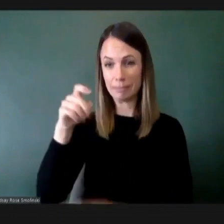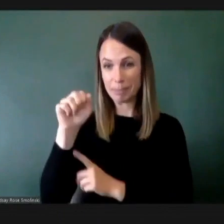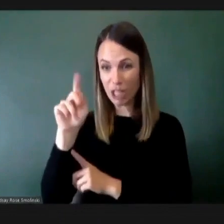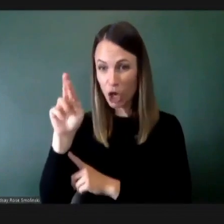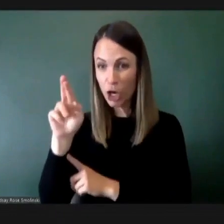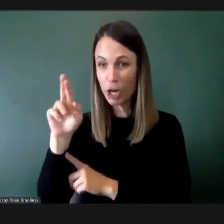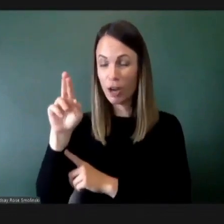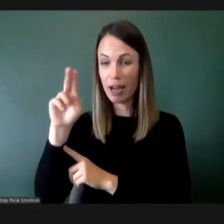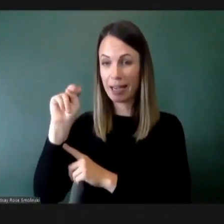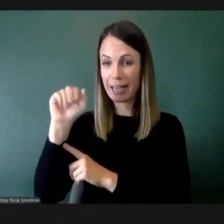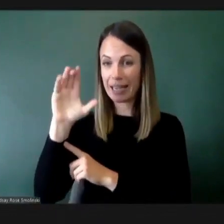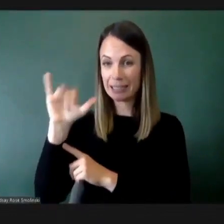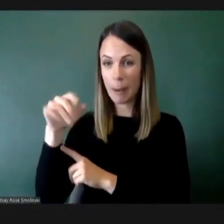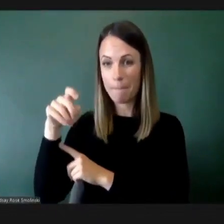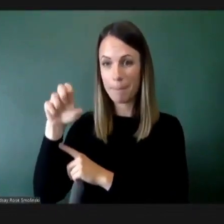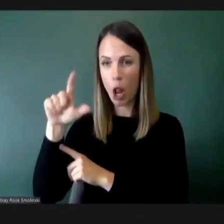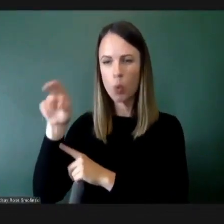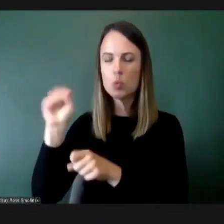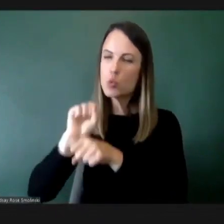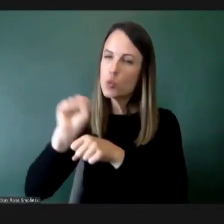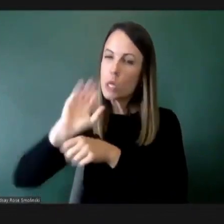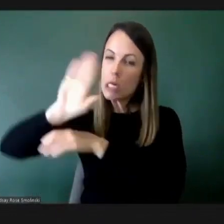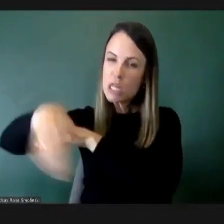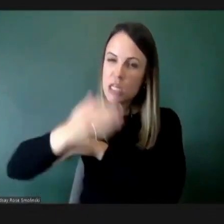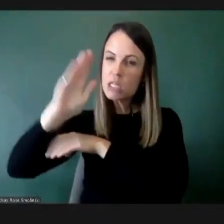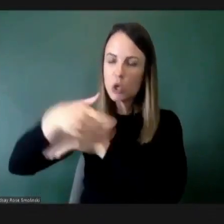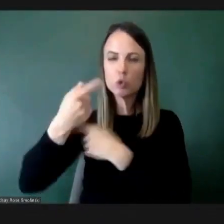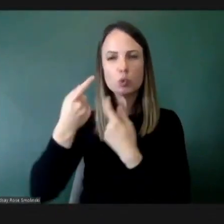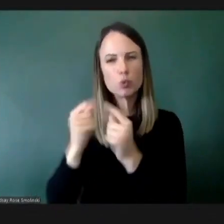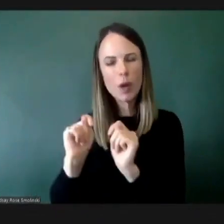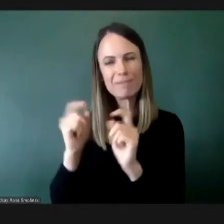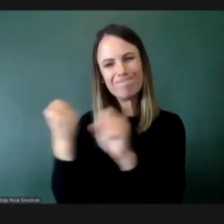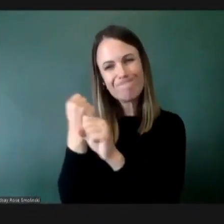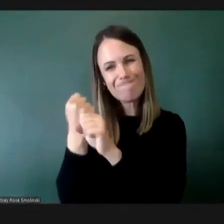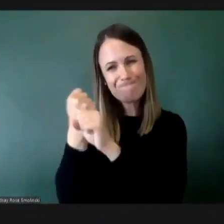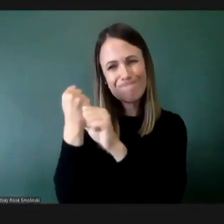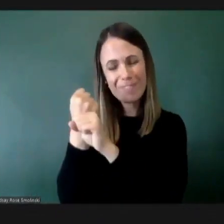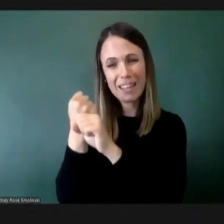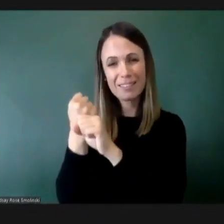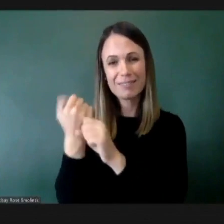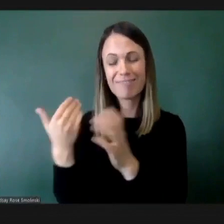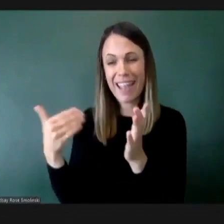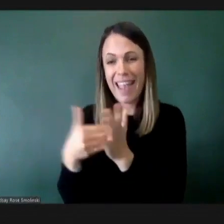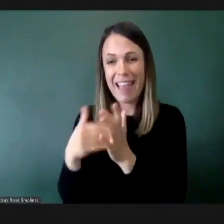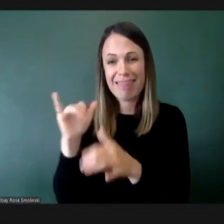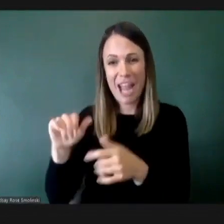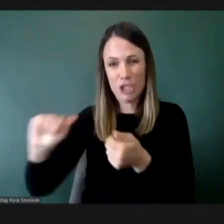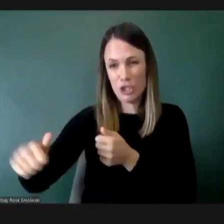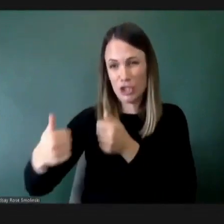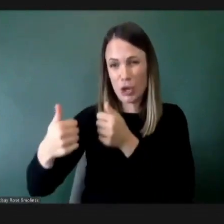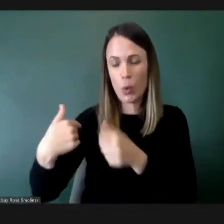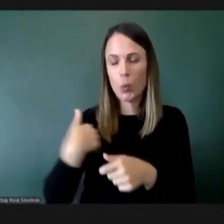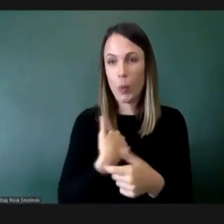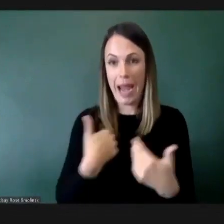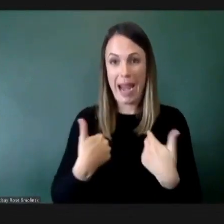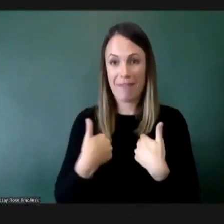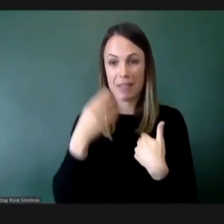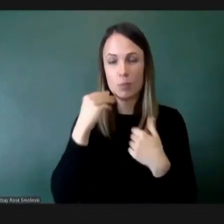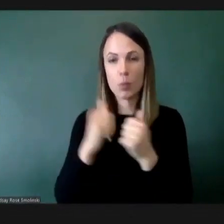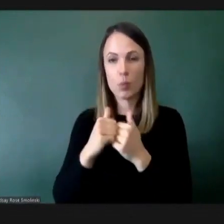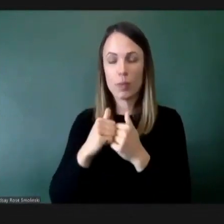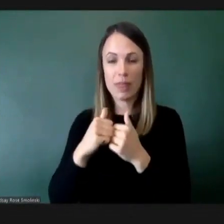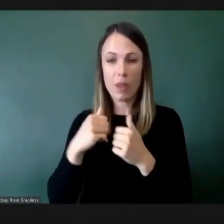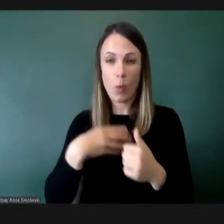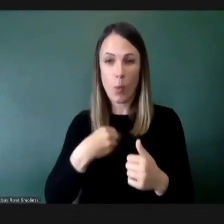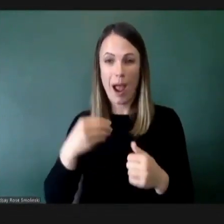working day and night to try and fight against the challenges that we have with the White House.